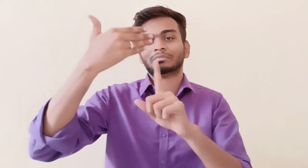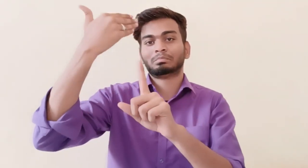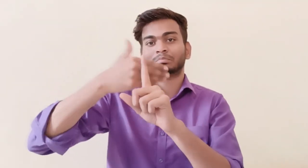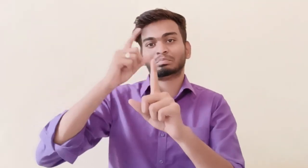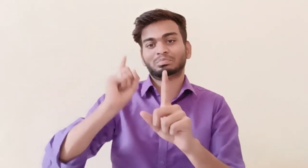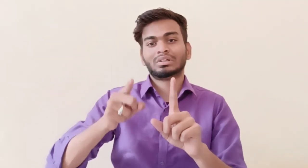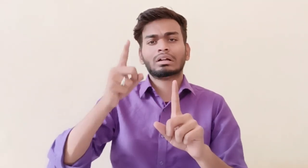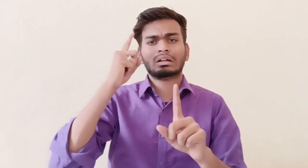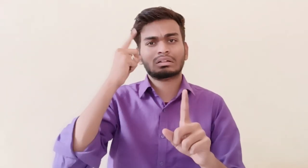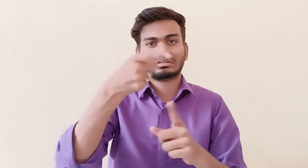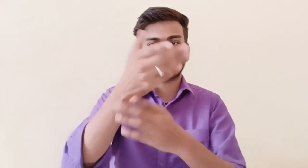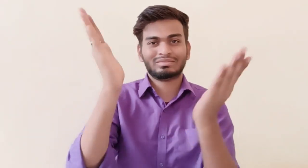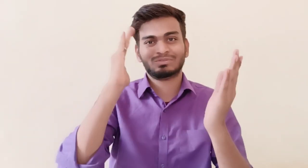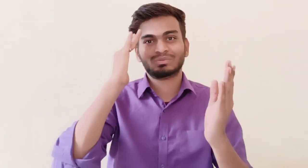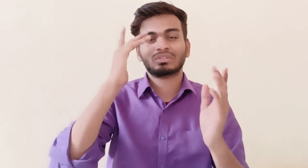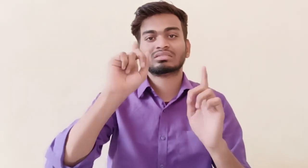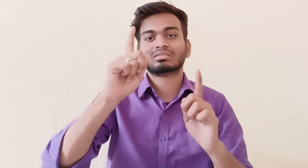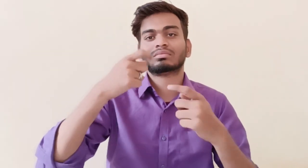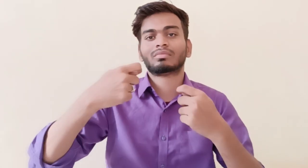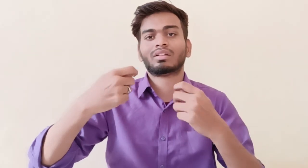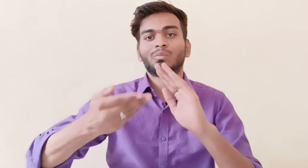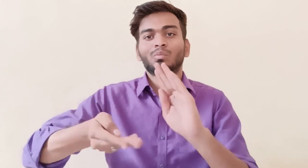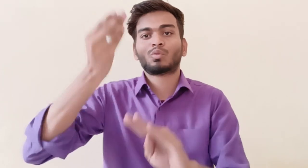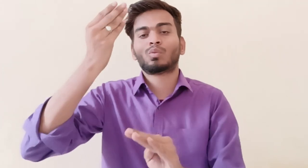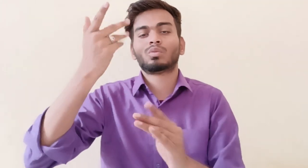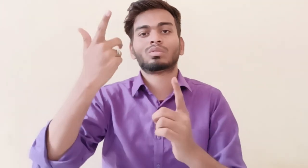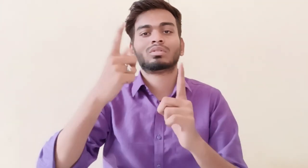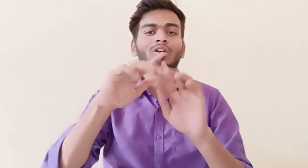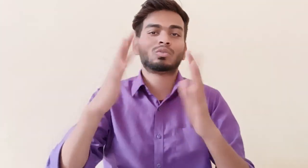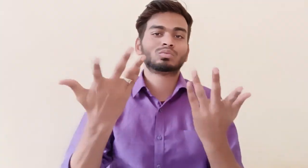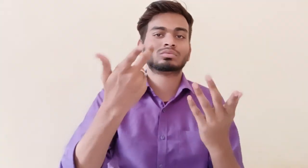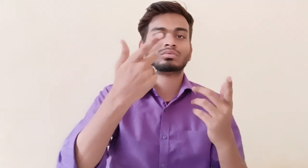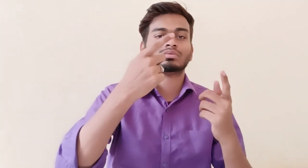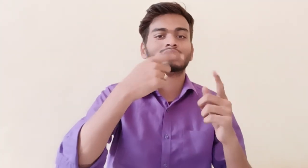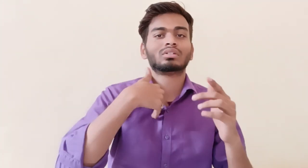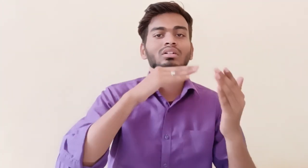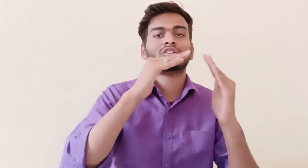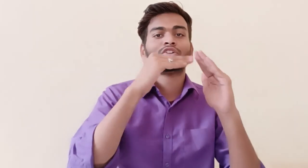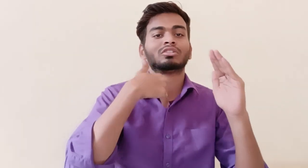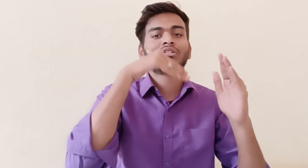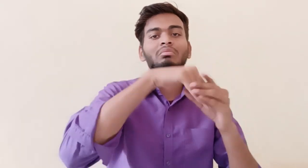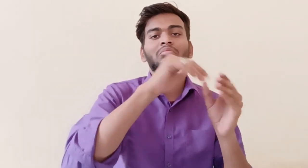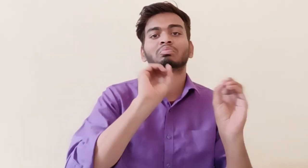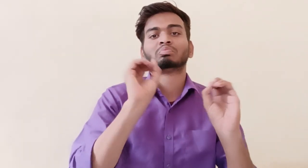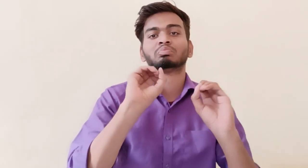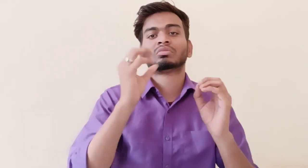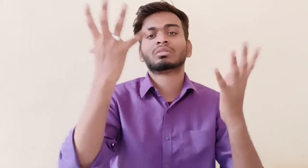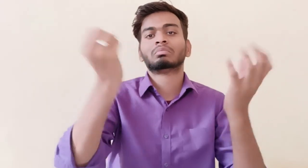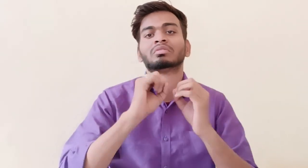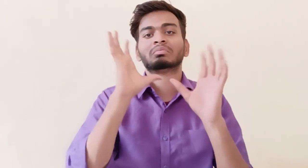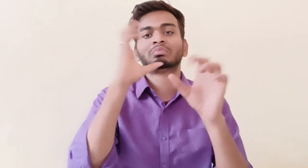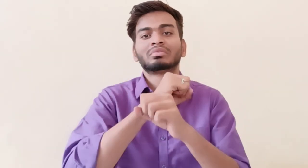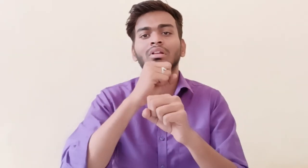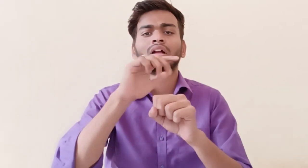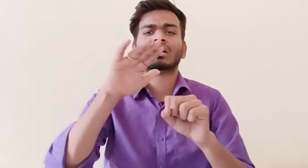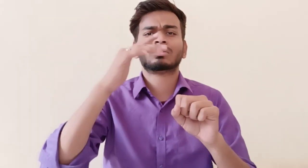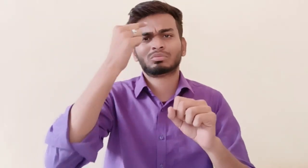screen money hi or your home you didn't get green screen and you don't worry app